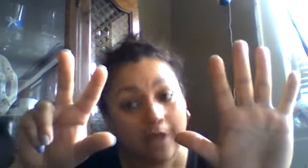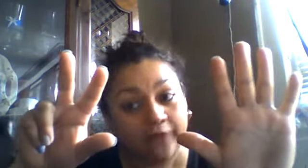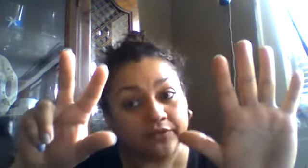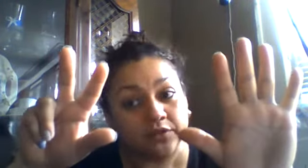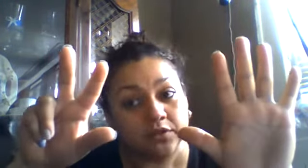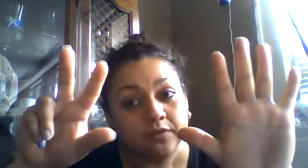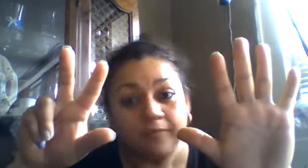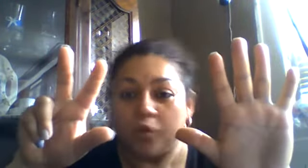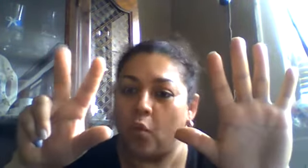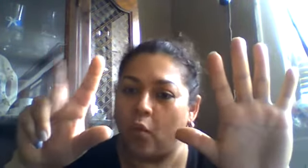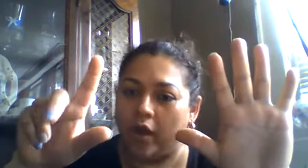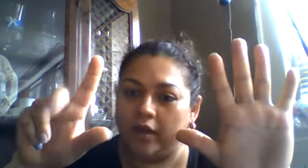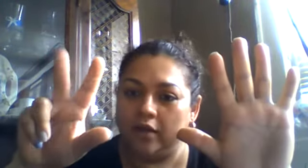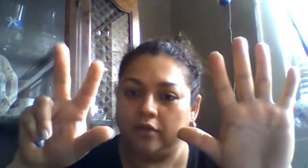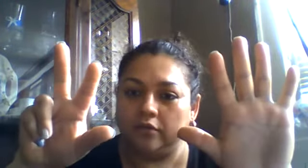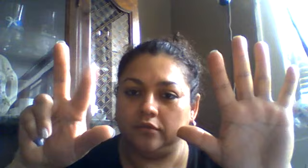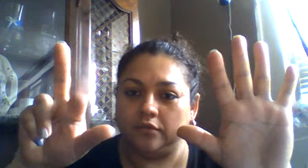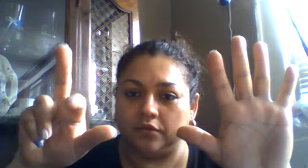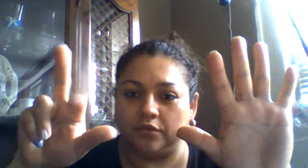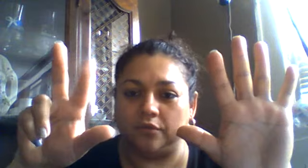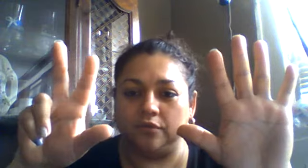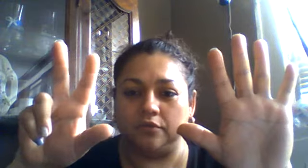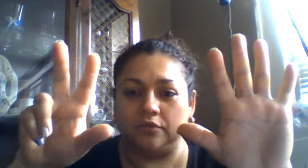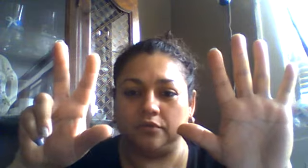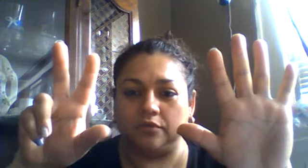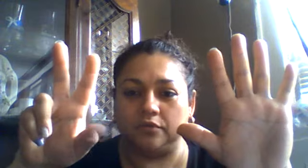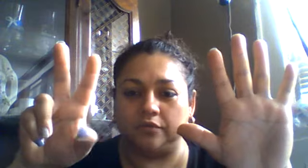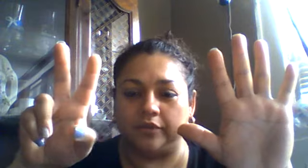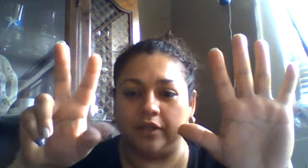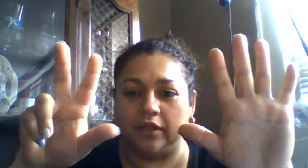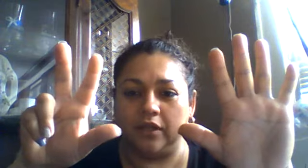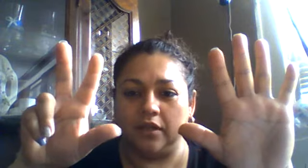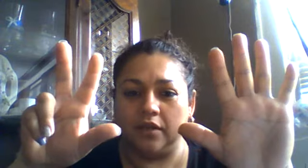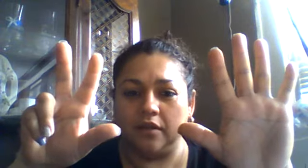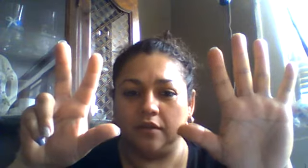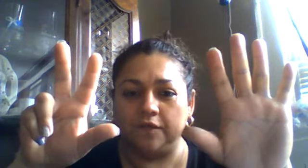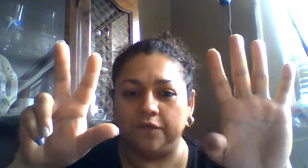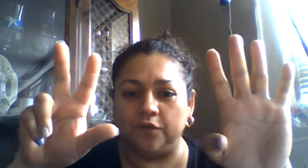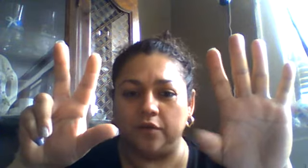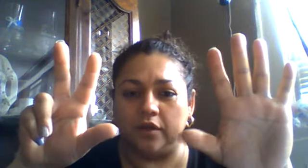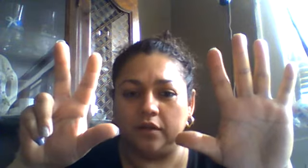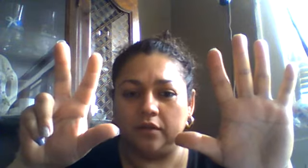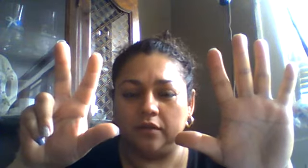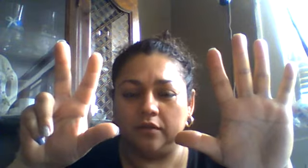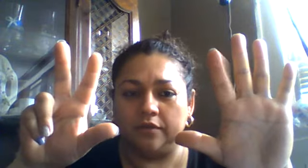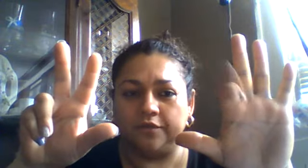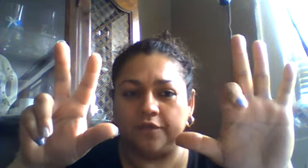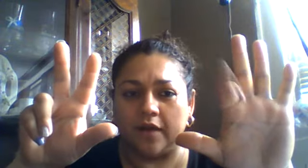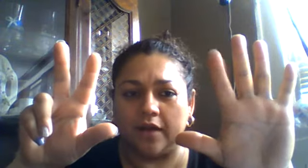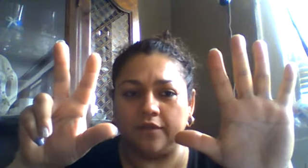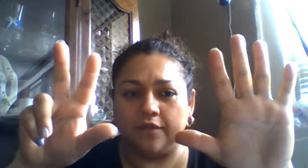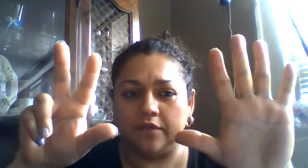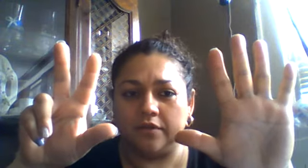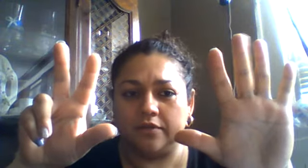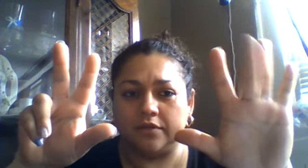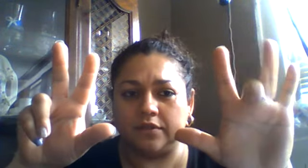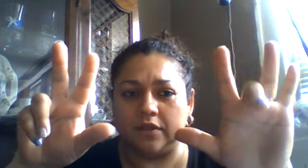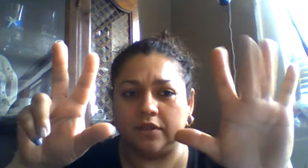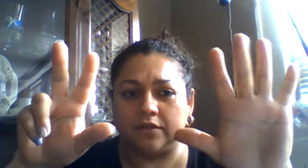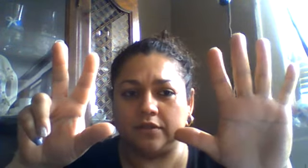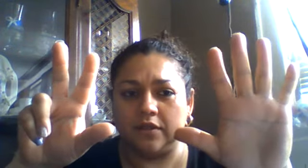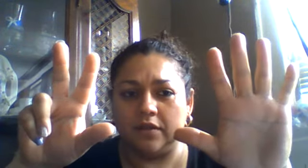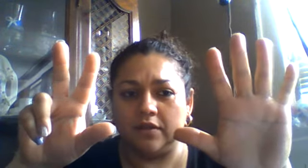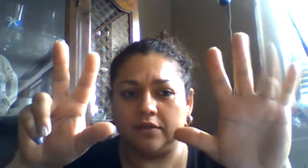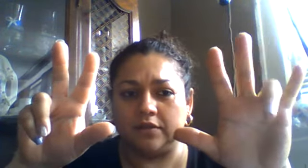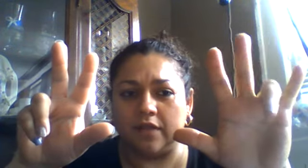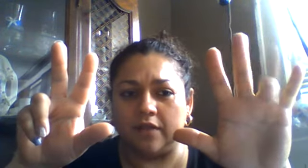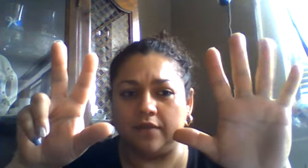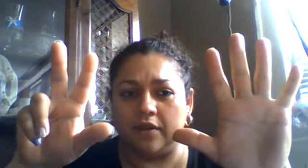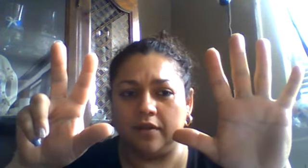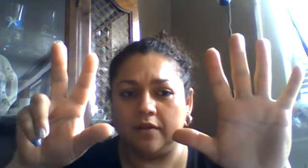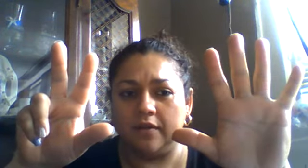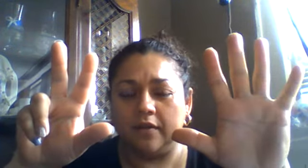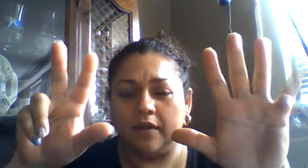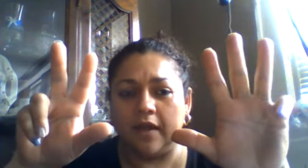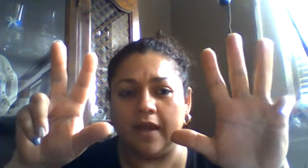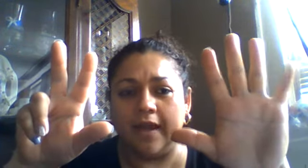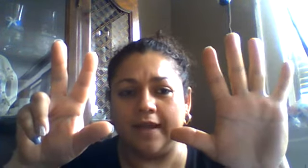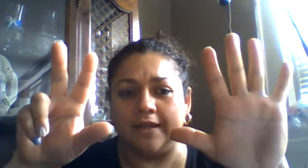left one two three four five six seven eight